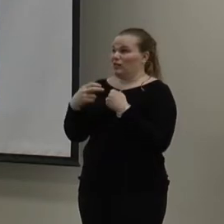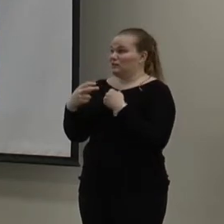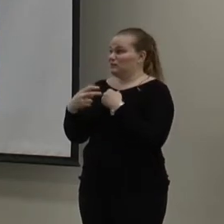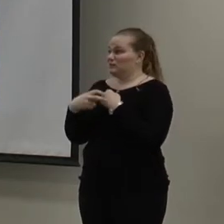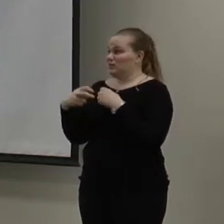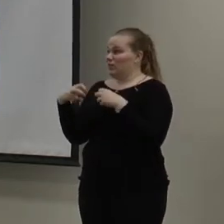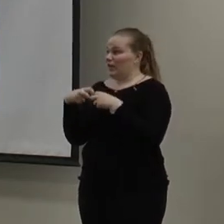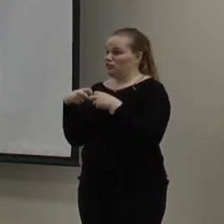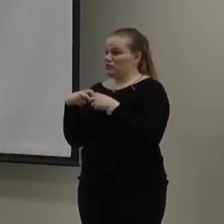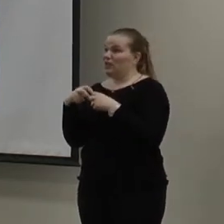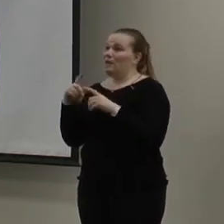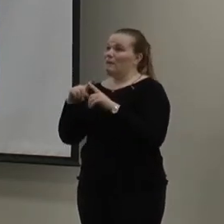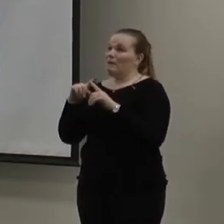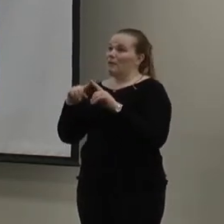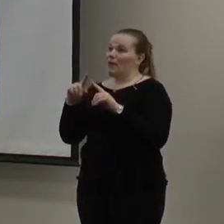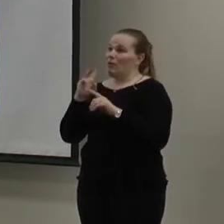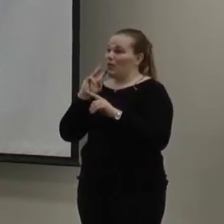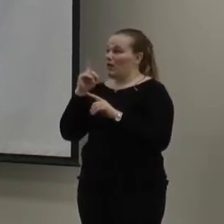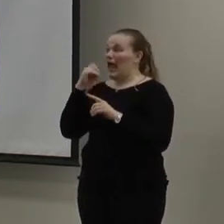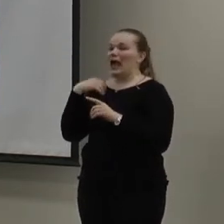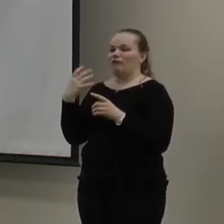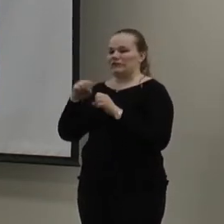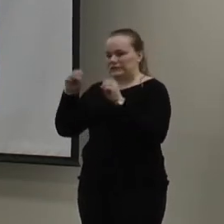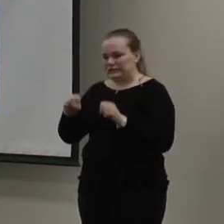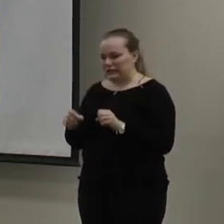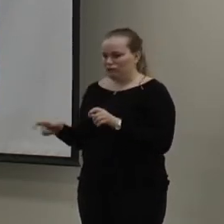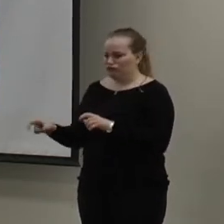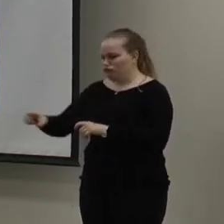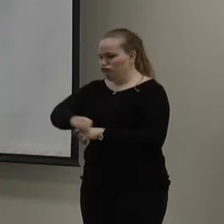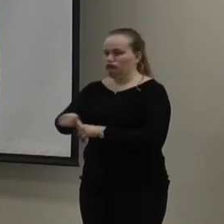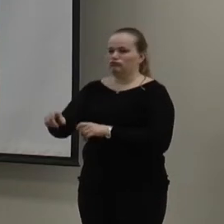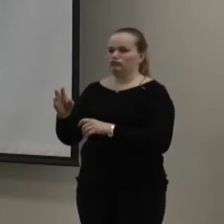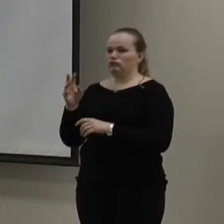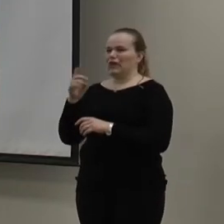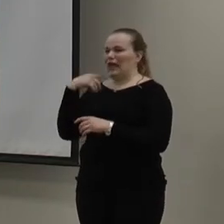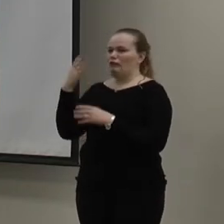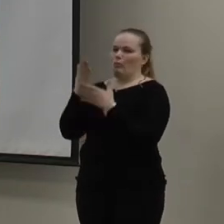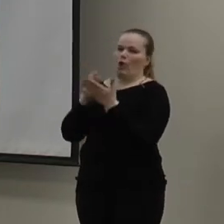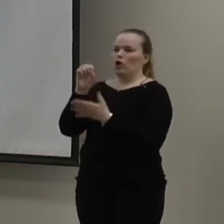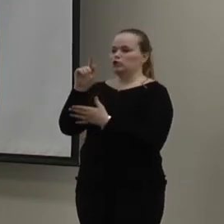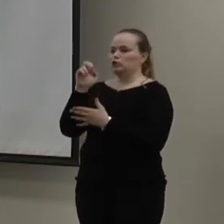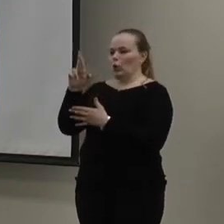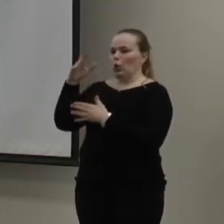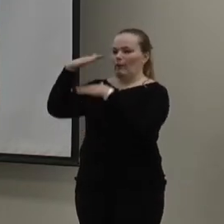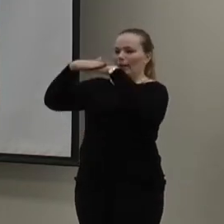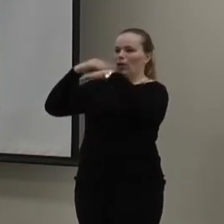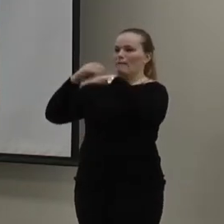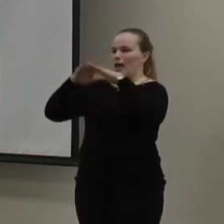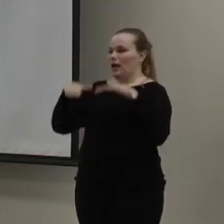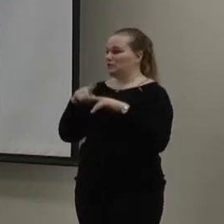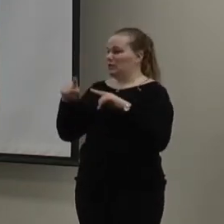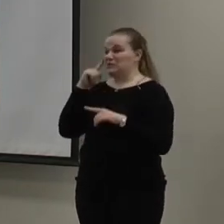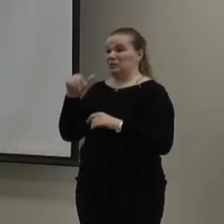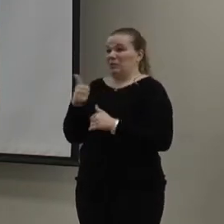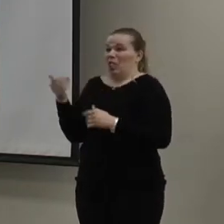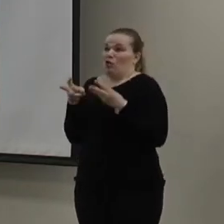electricity and water. I do have irrigation system, and I have partial solar in my house, and I'm just wondering if there might be some